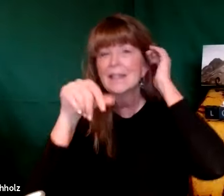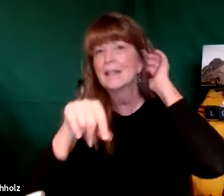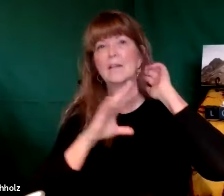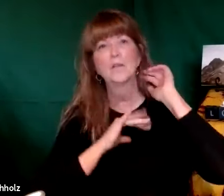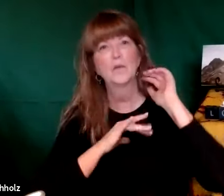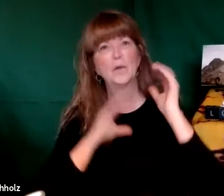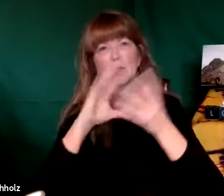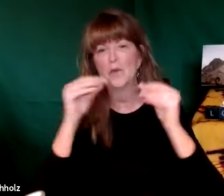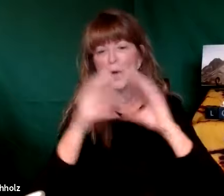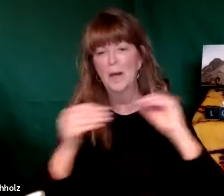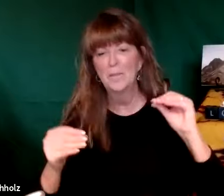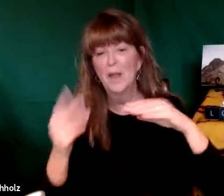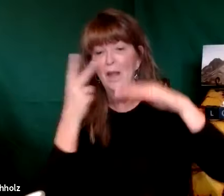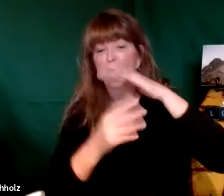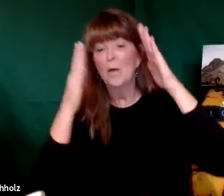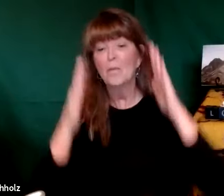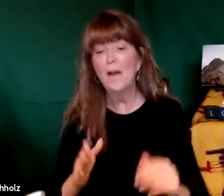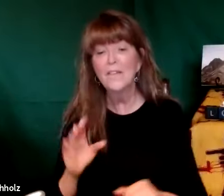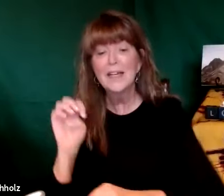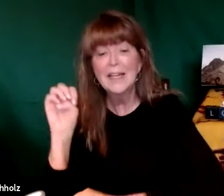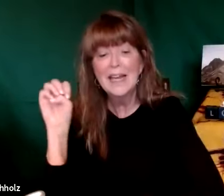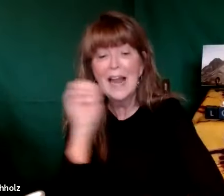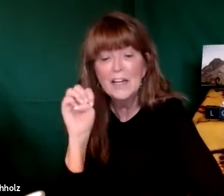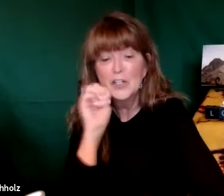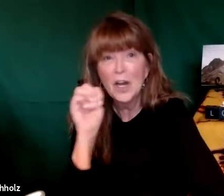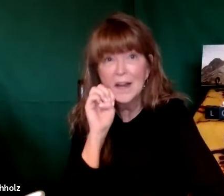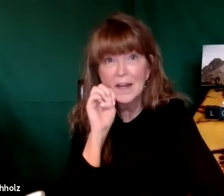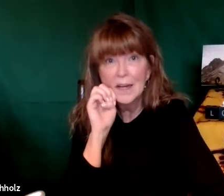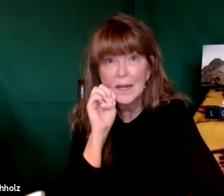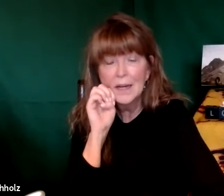chapter 19 this is a pretty cool story the prophet Elijah